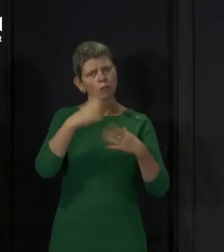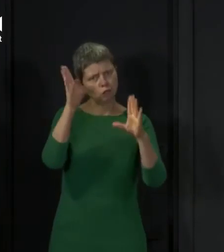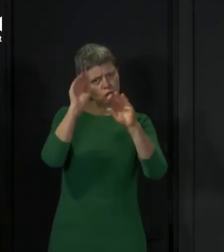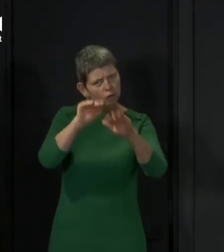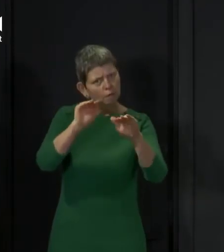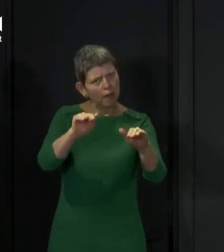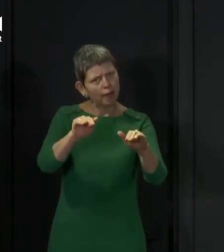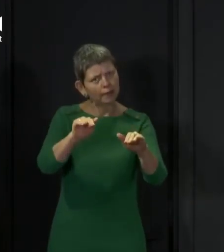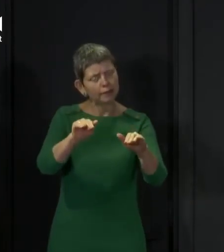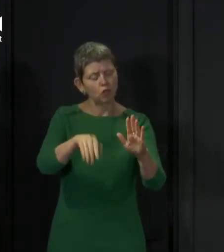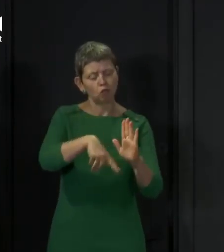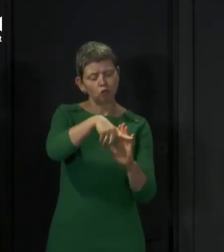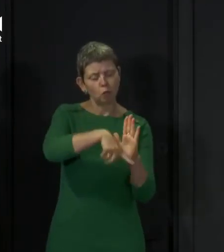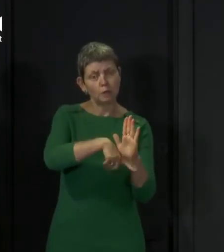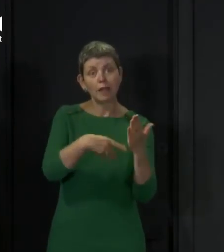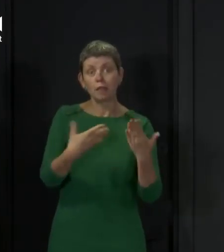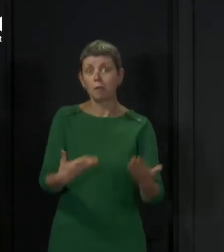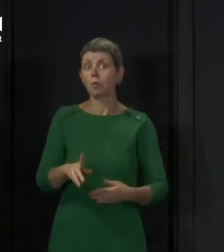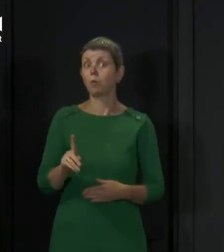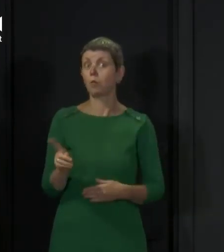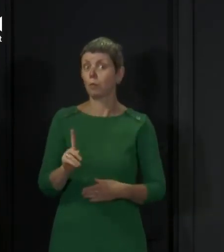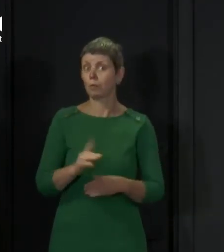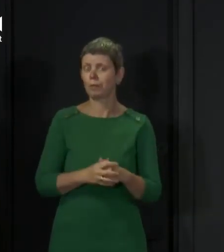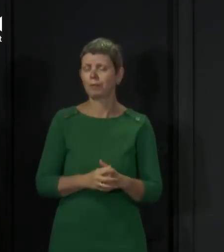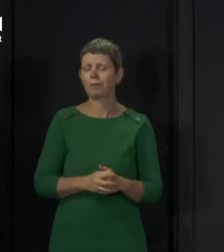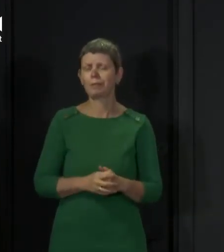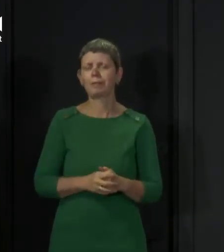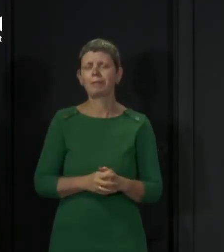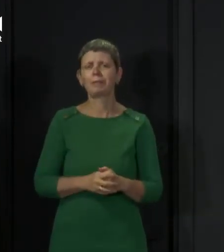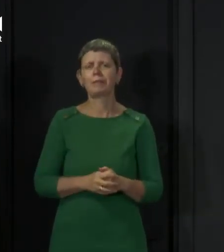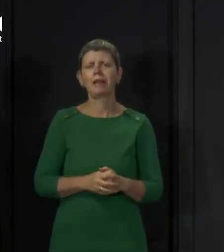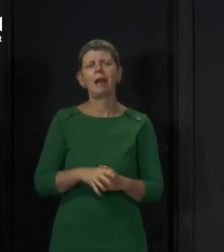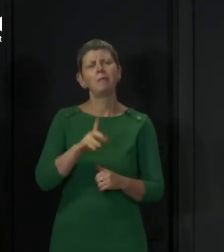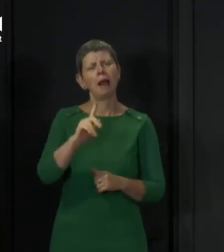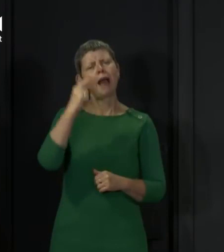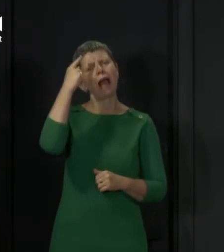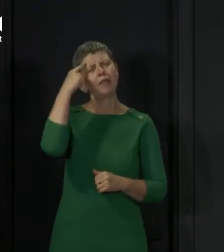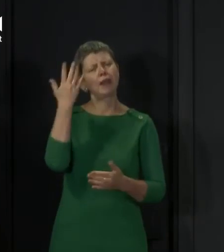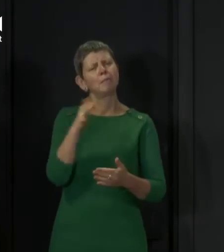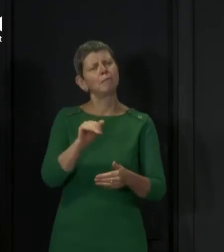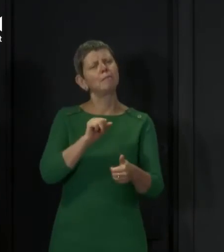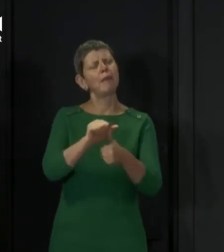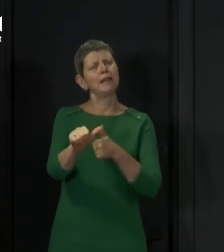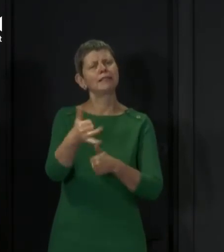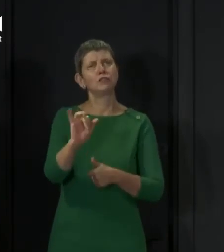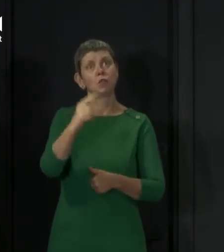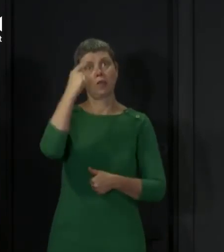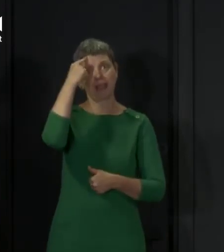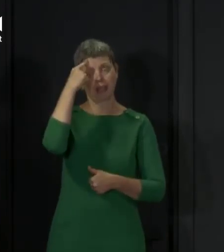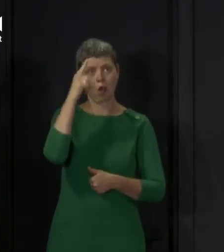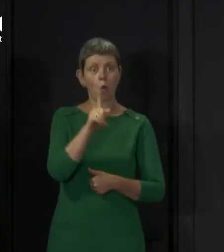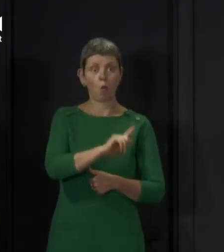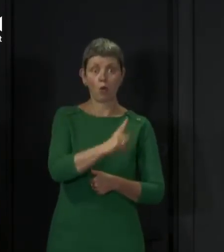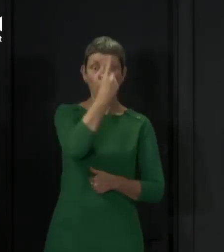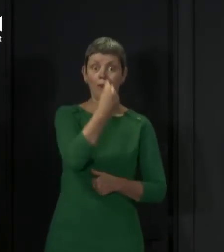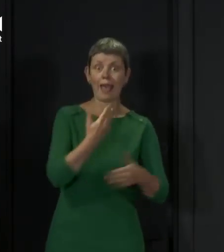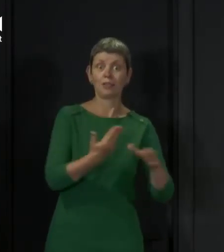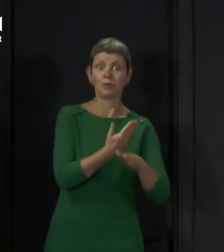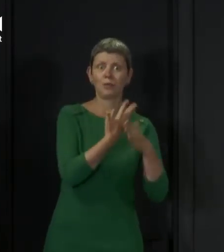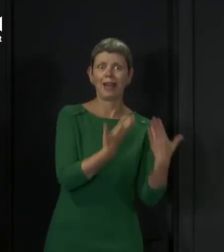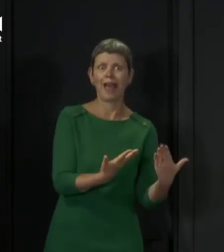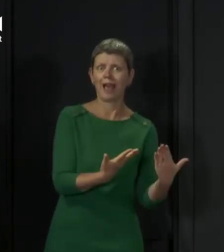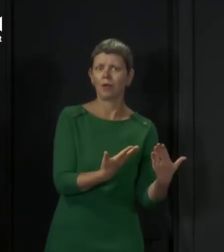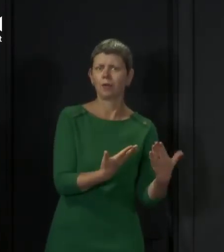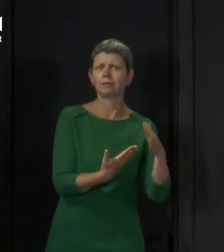what the current rules are. And to do that, instead of focusing on what we are now allowed to do, I want to again